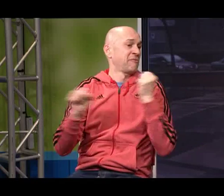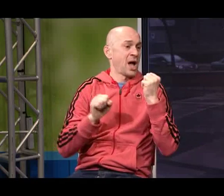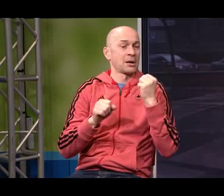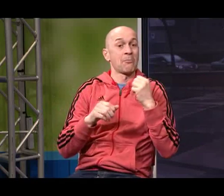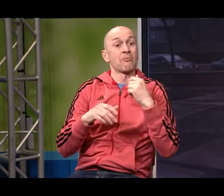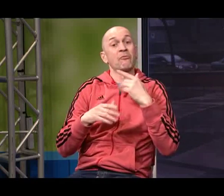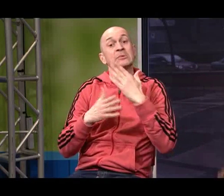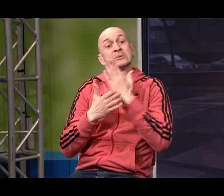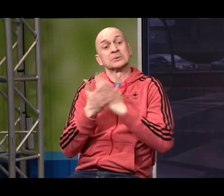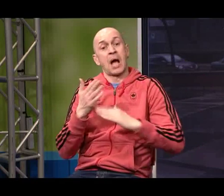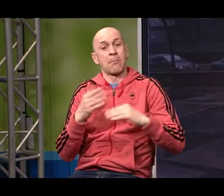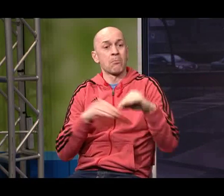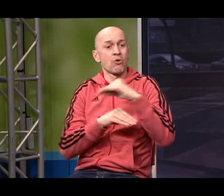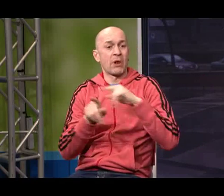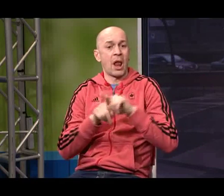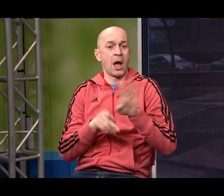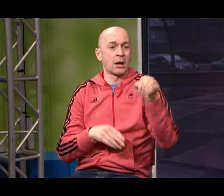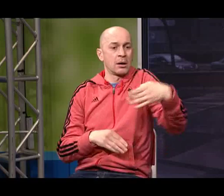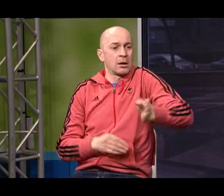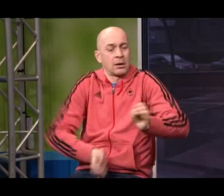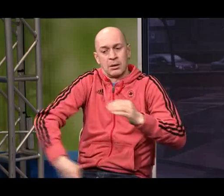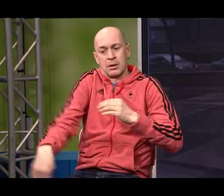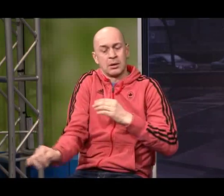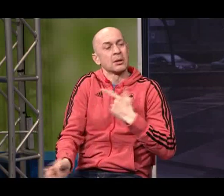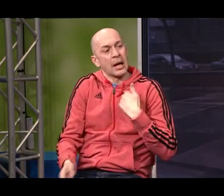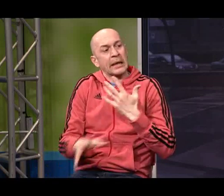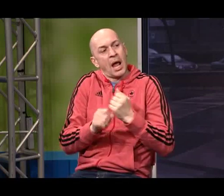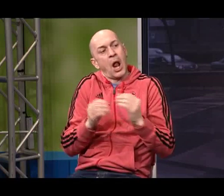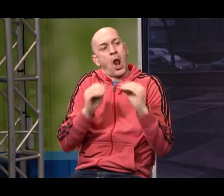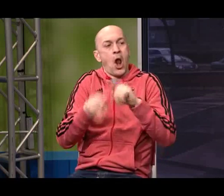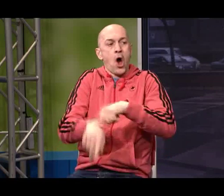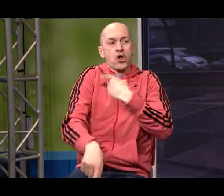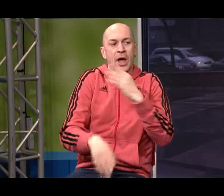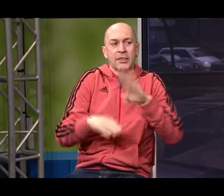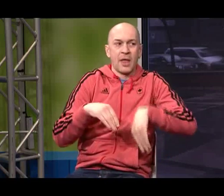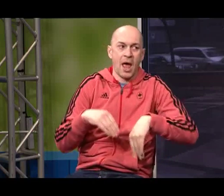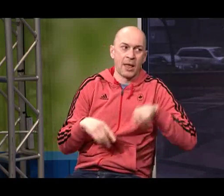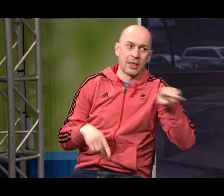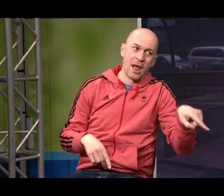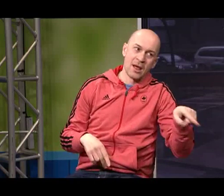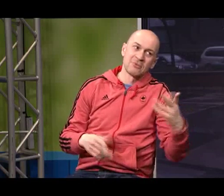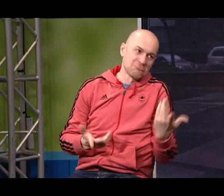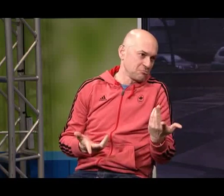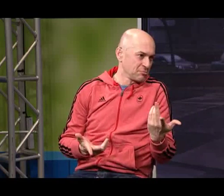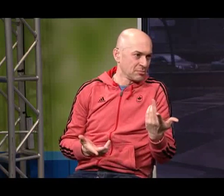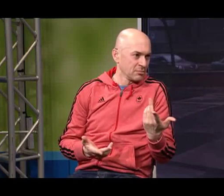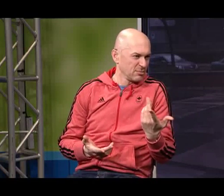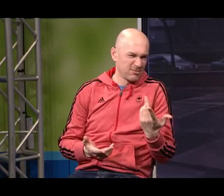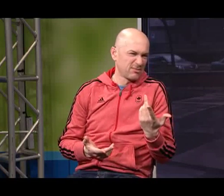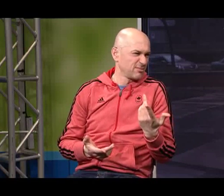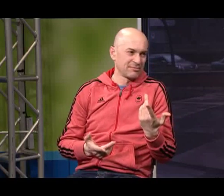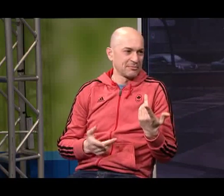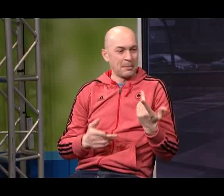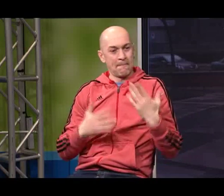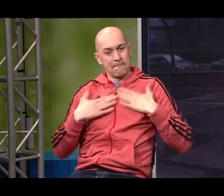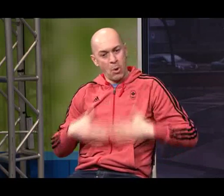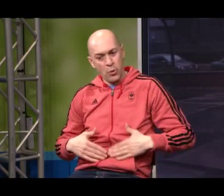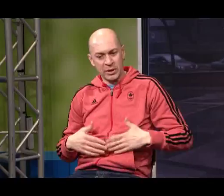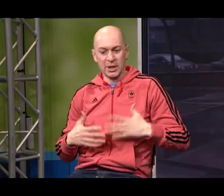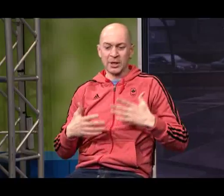example, the hand movement that I showed you That doesn't take so long But these other movements The ones where I move my arms and my neck in a certain way They take more